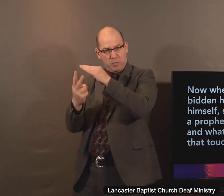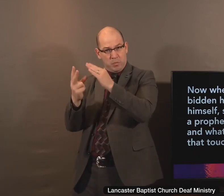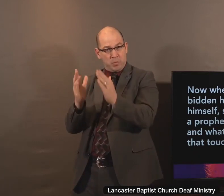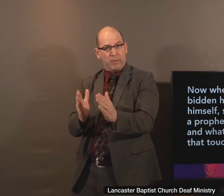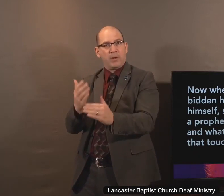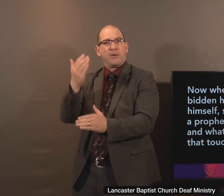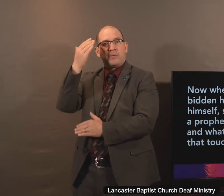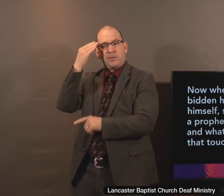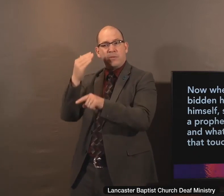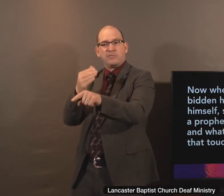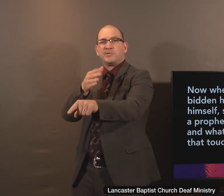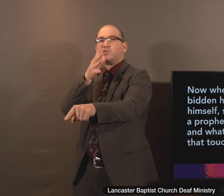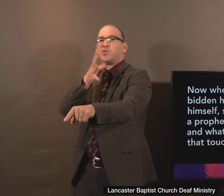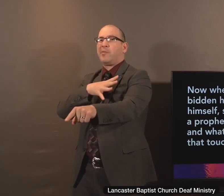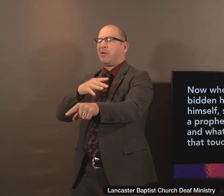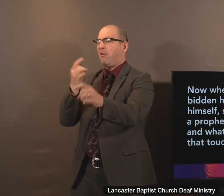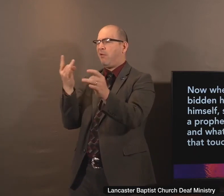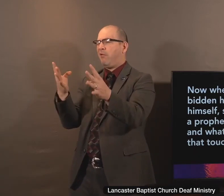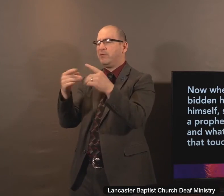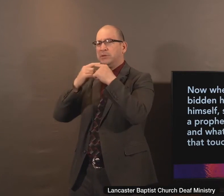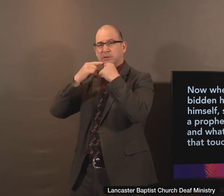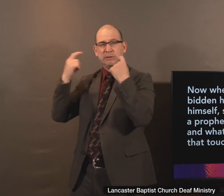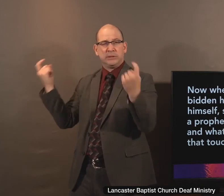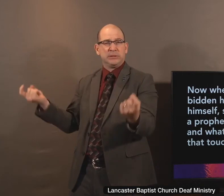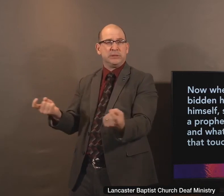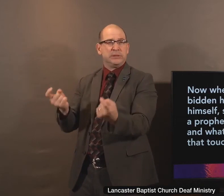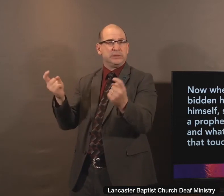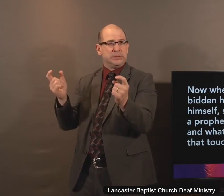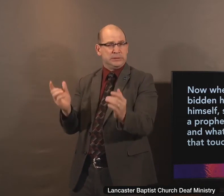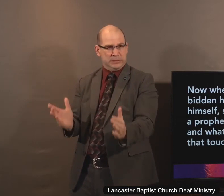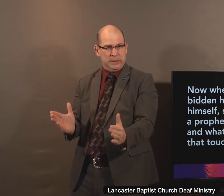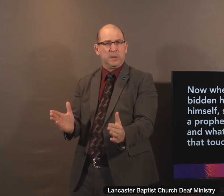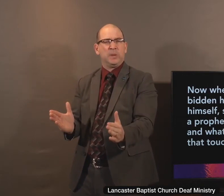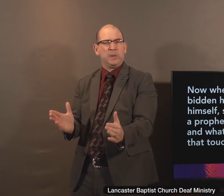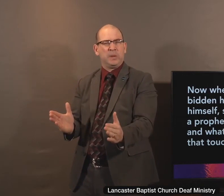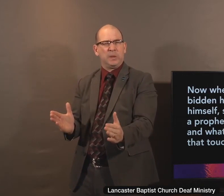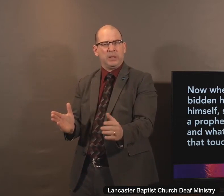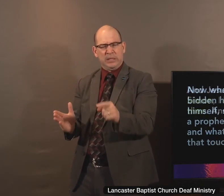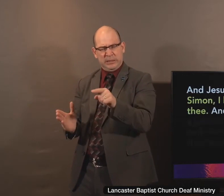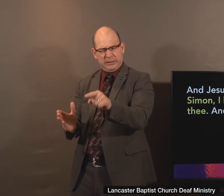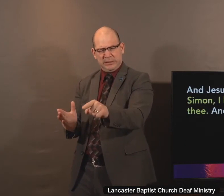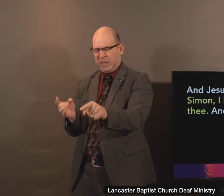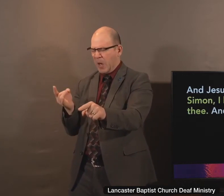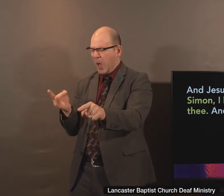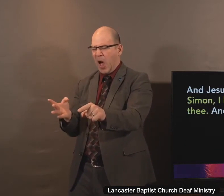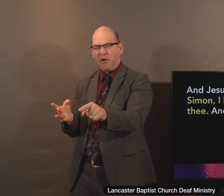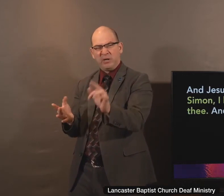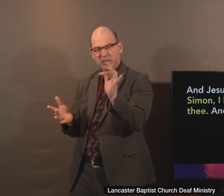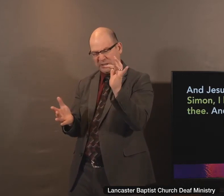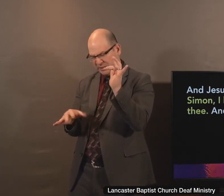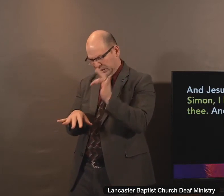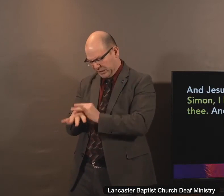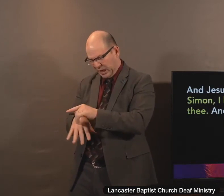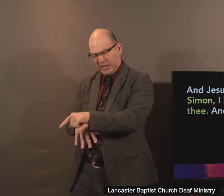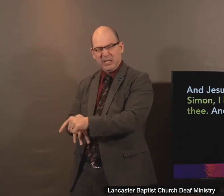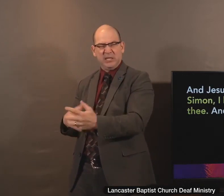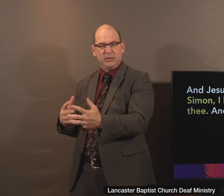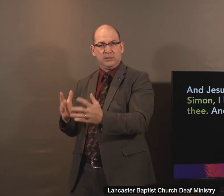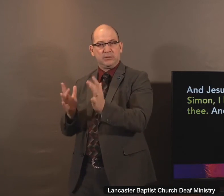would have known who and what manner of woman this is that toucheth him, for she is a sinner. And Jesus answering, said unto him,